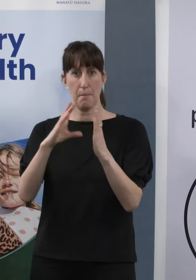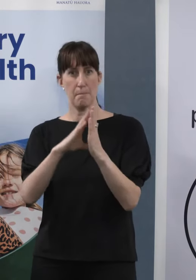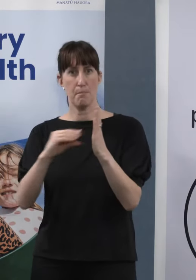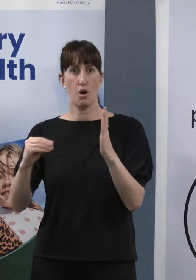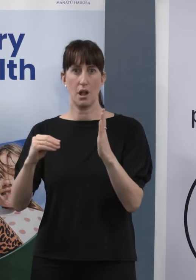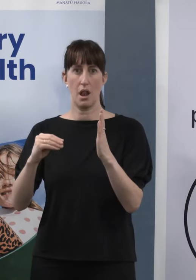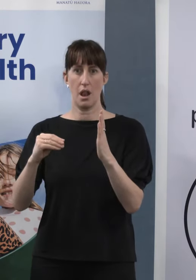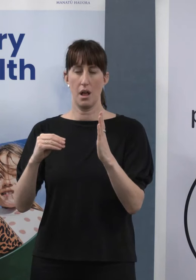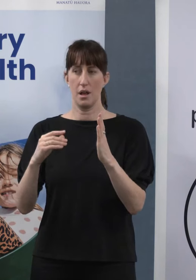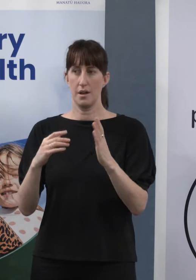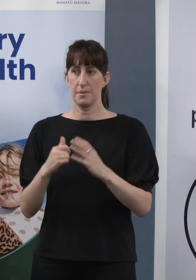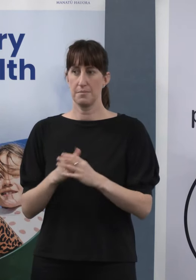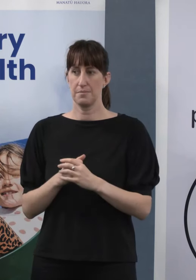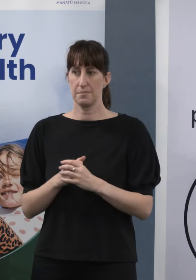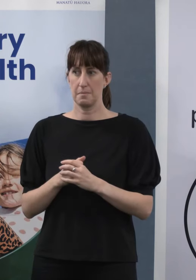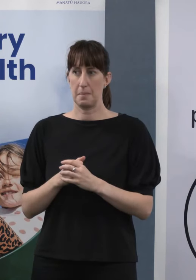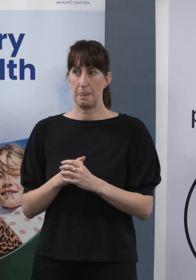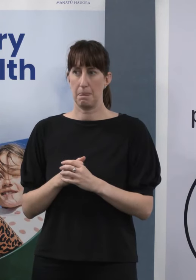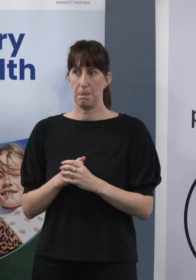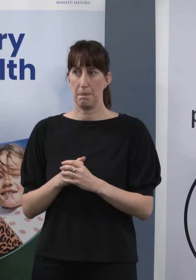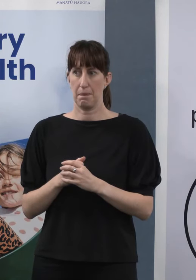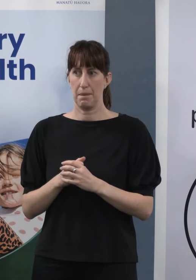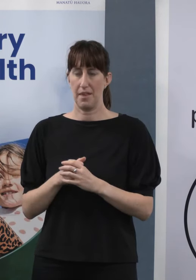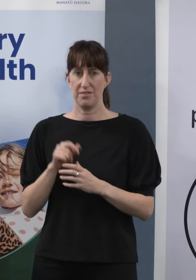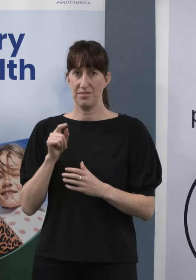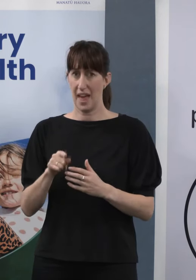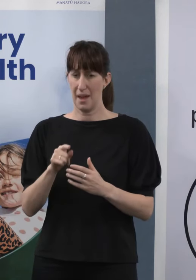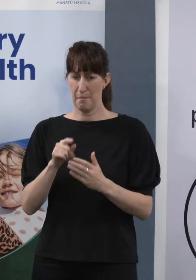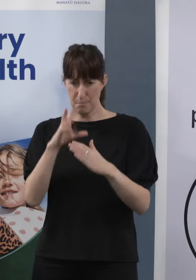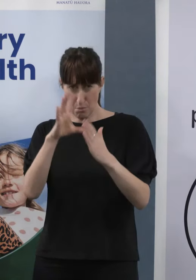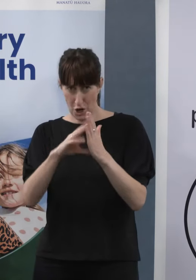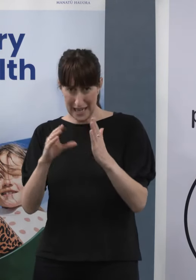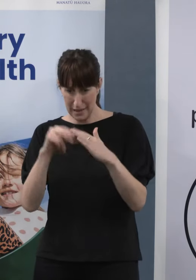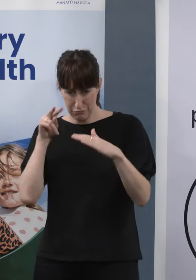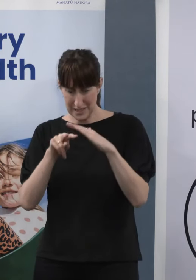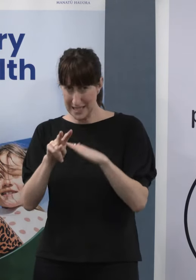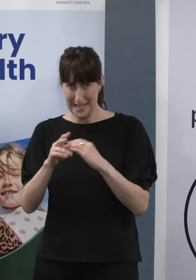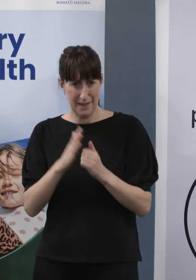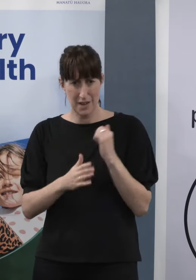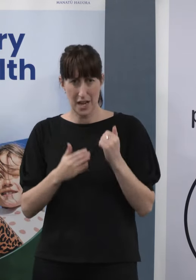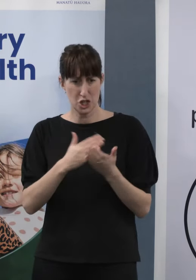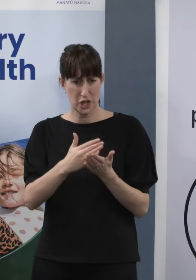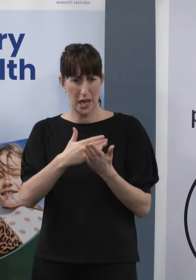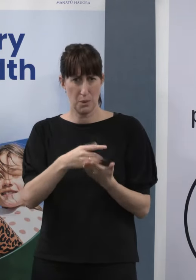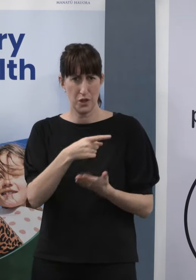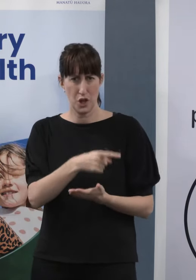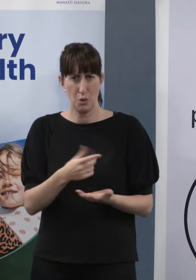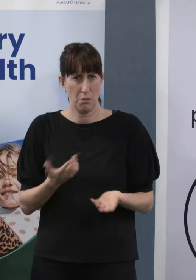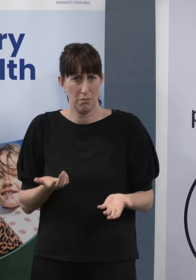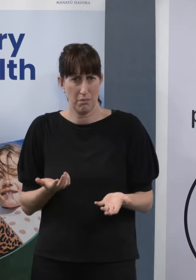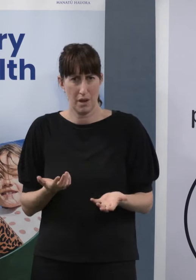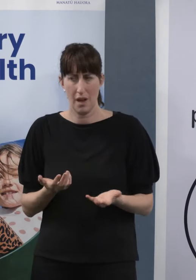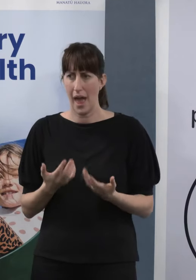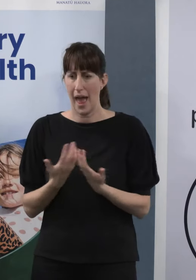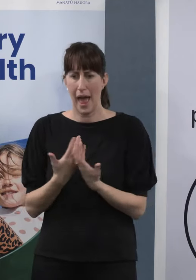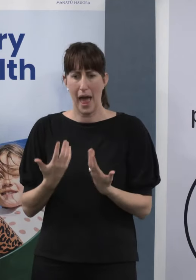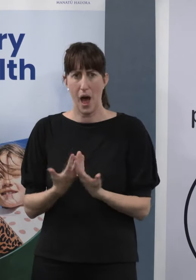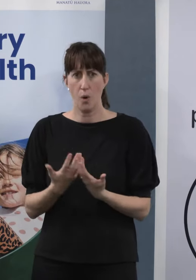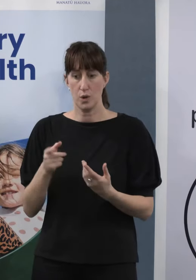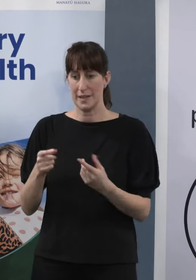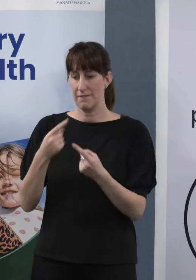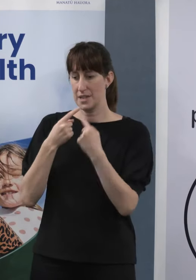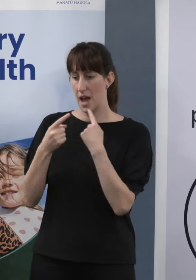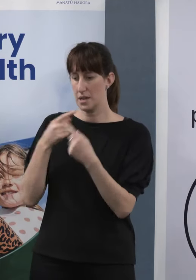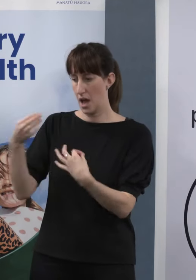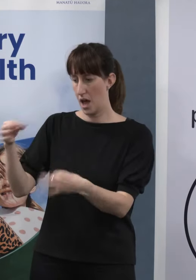exceed unpooled test capacity, but that was never shared with you or ministers. How does that happen? You know, if you've got something where the data